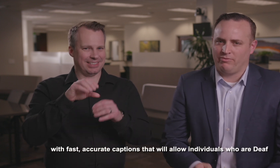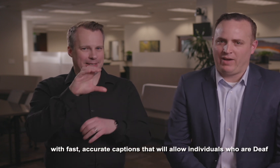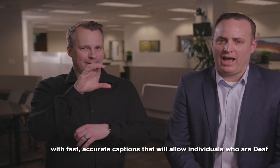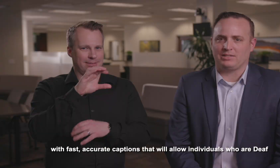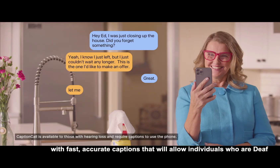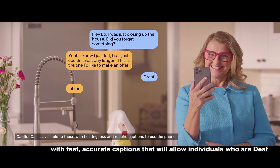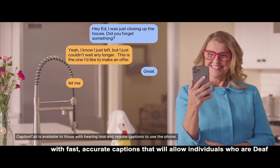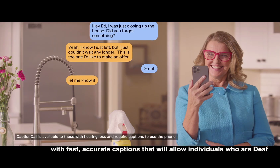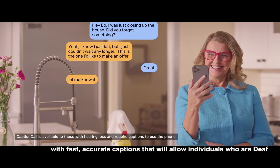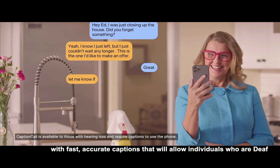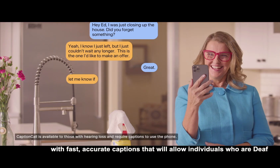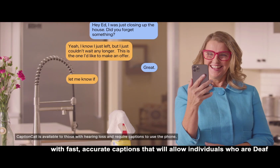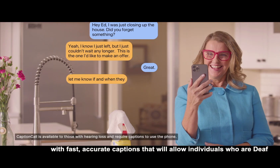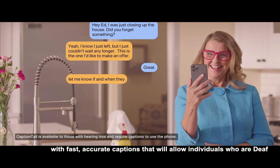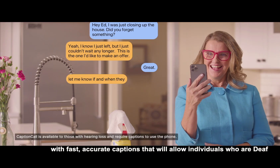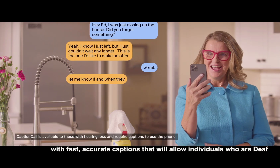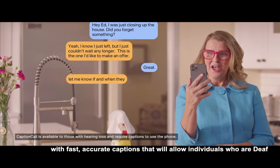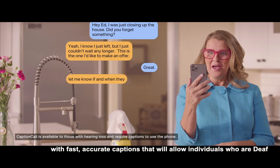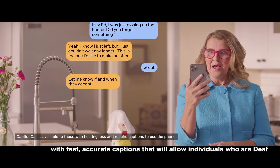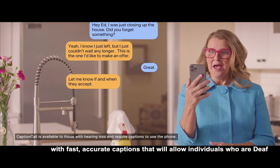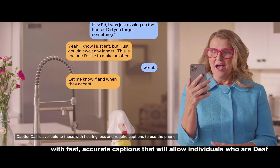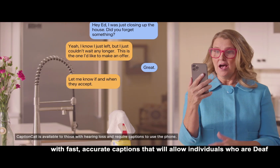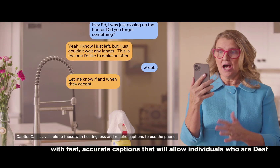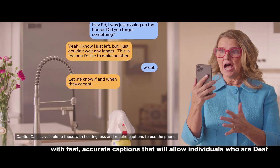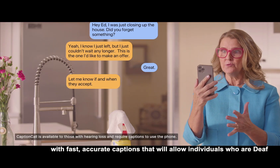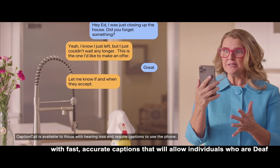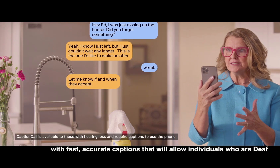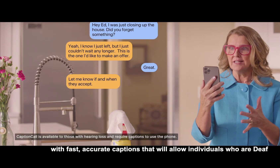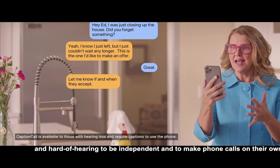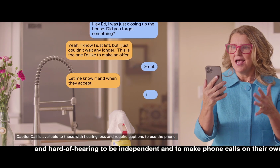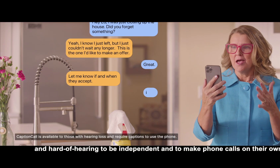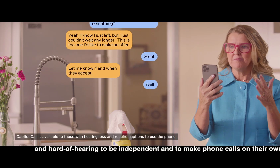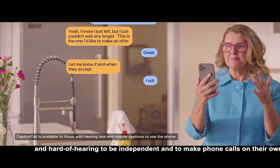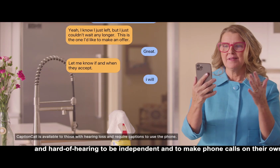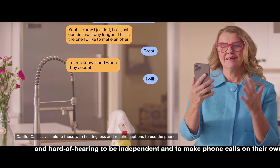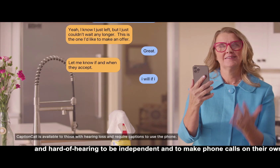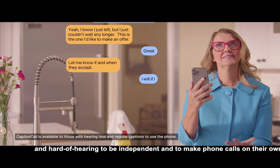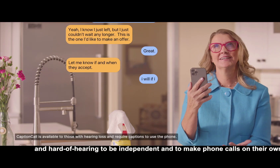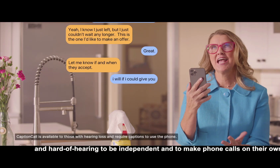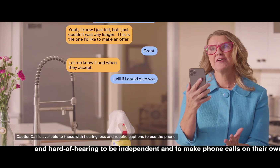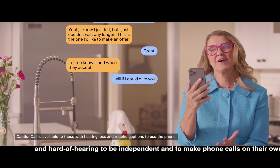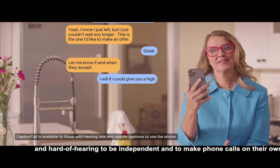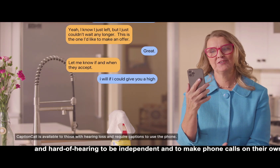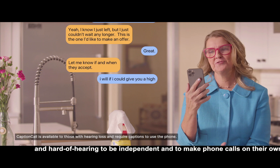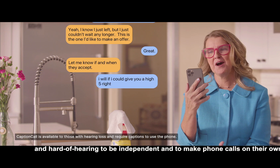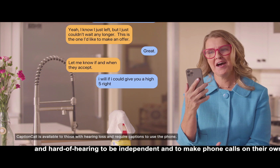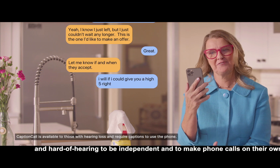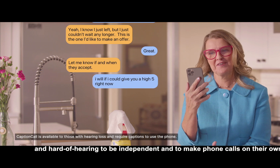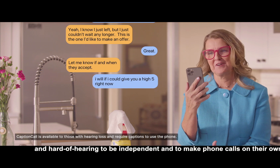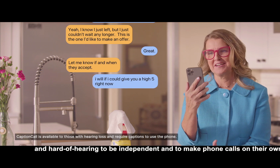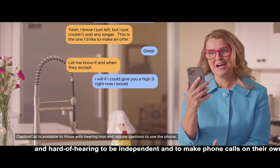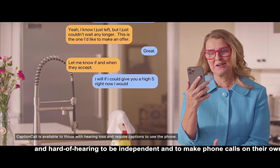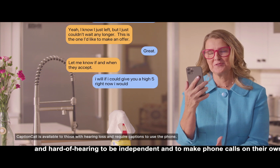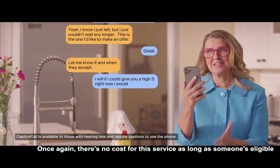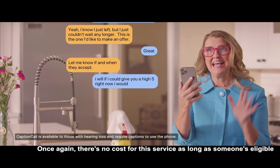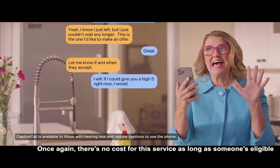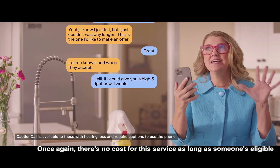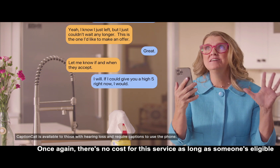fast, accurate captions that will allow individuals who are deaf and hard of hearing to be independent and to make phone calls on their own once again.